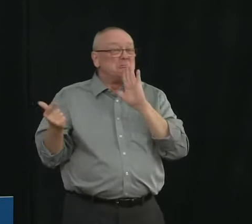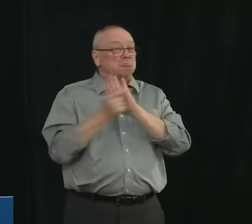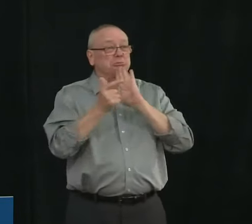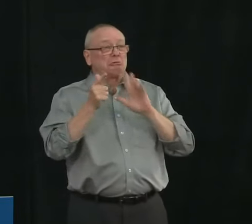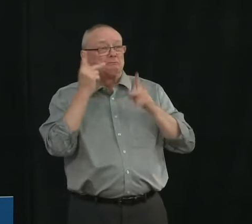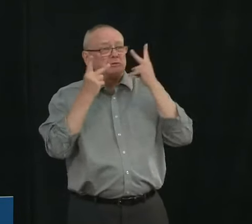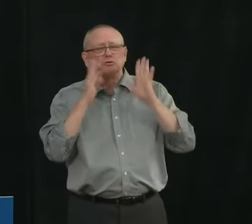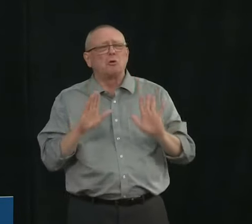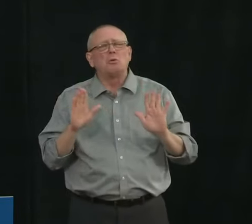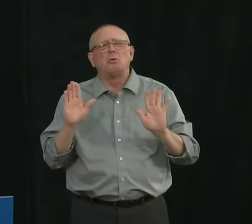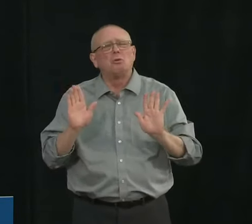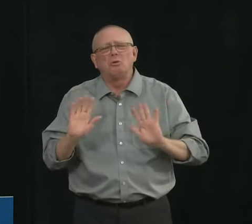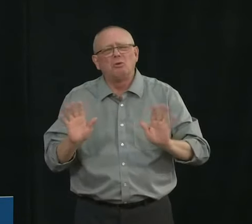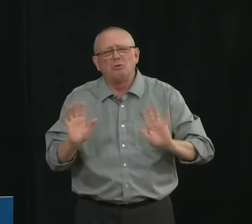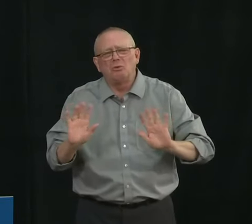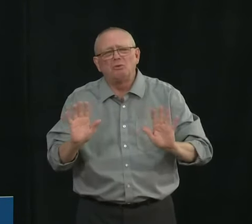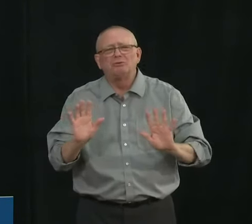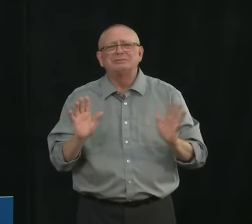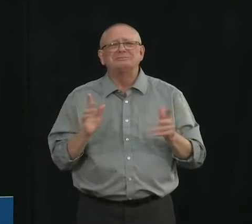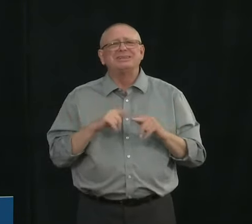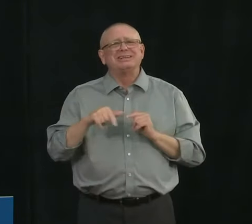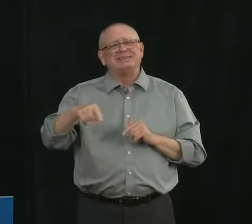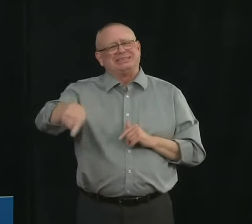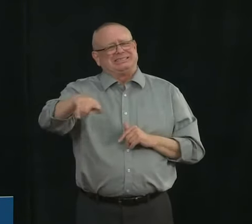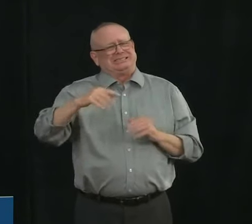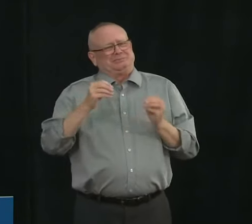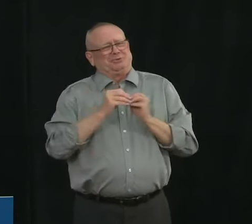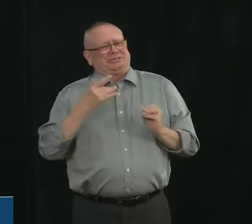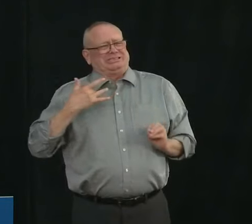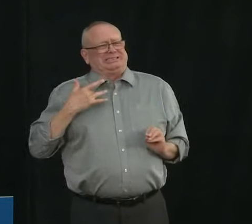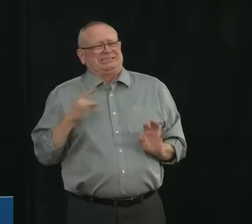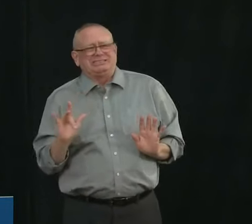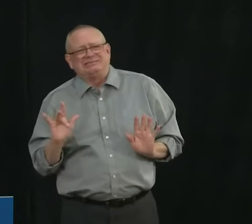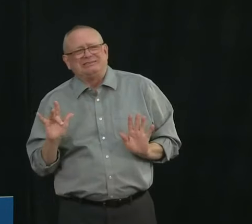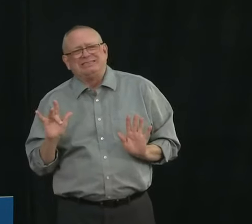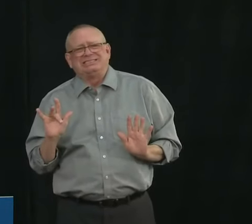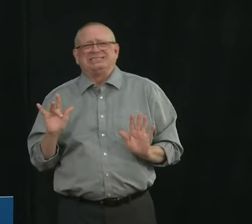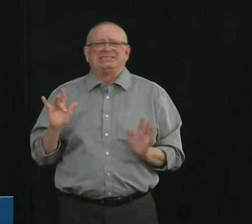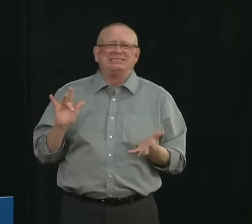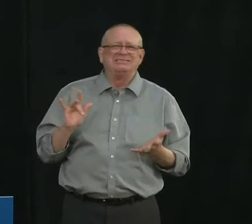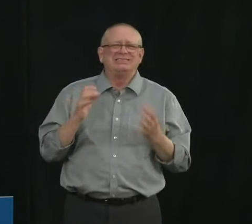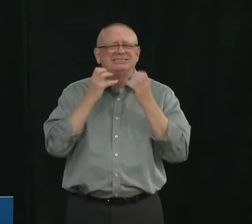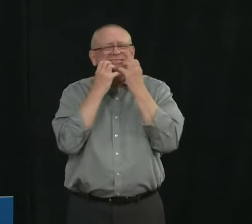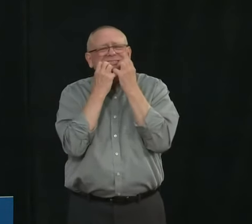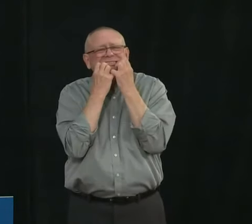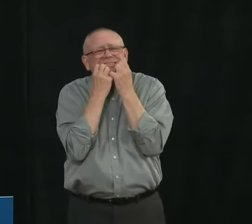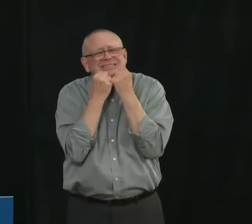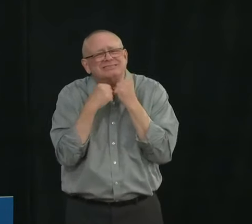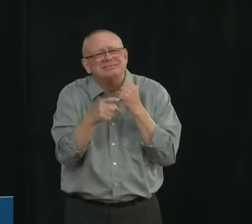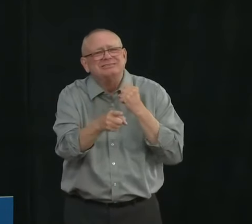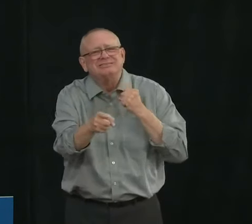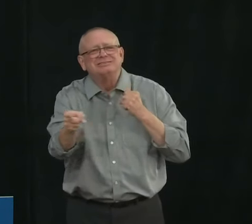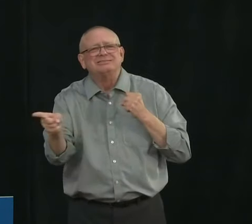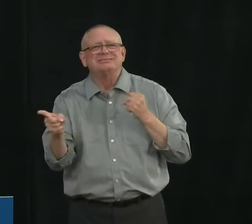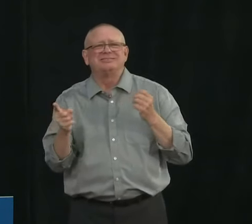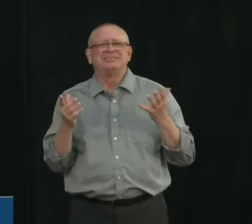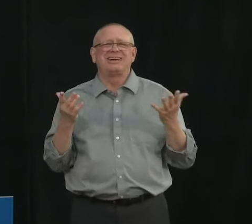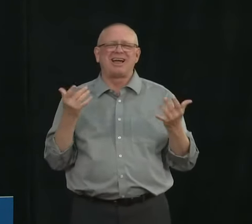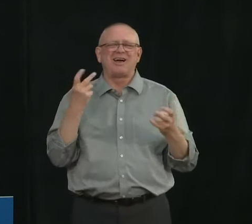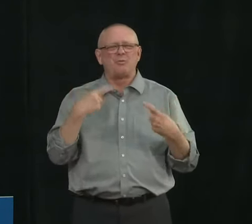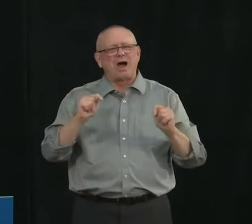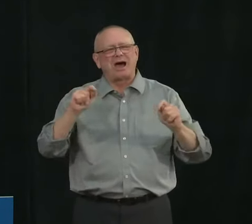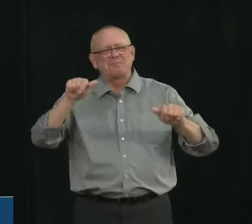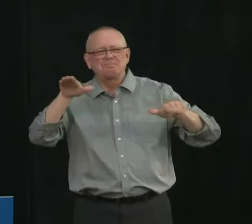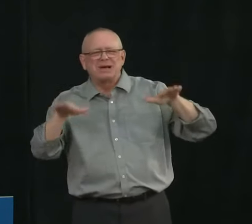to severe outcomes and so we do need to be very mindful of that when we're considering visitor restrictions small point of